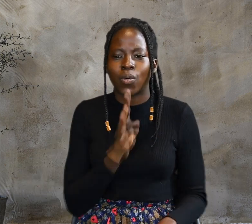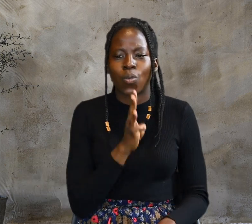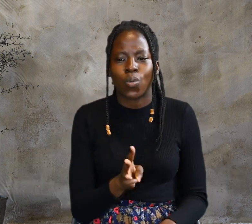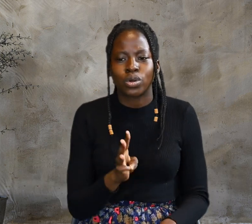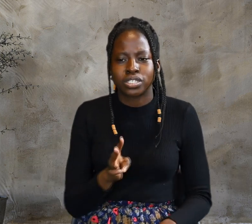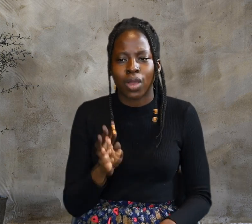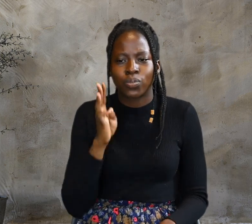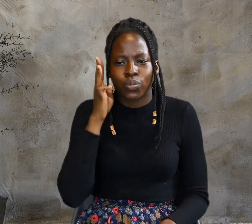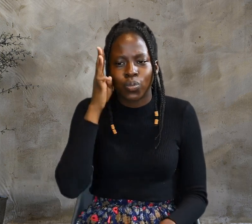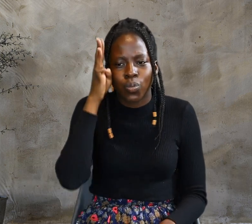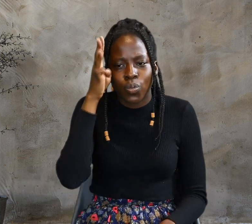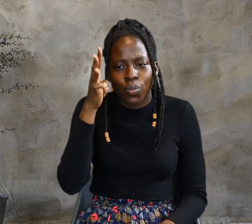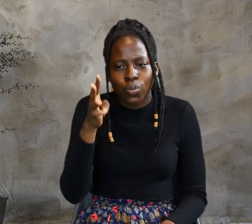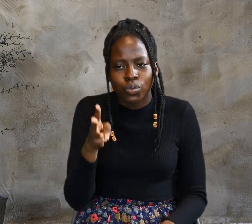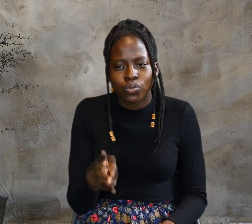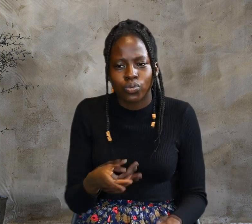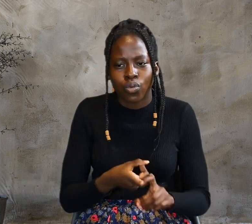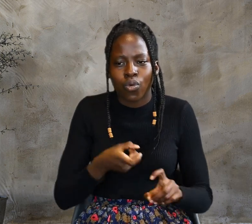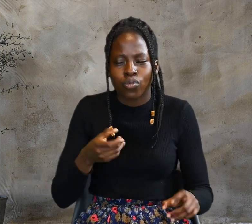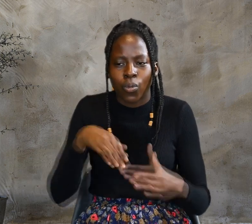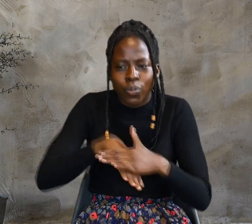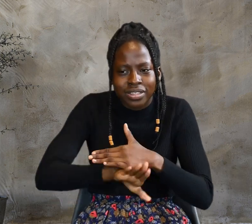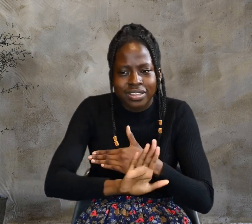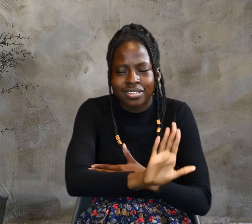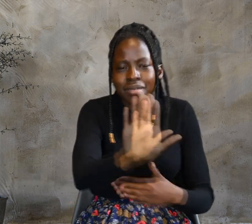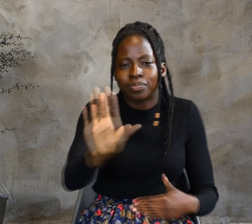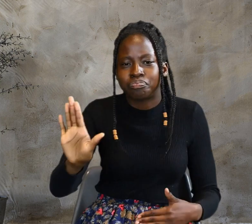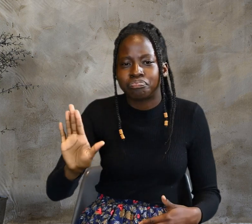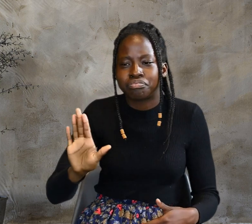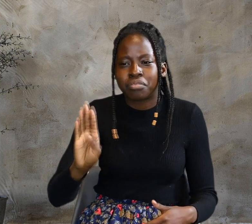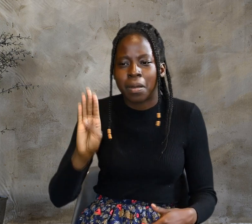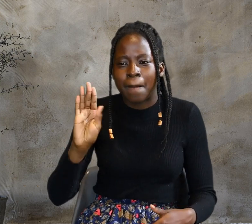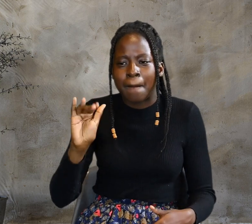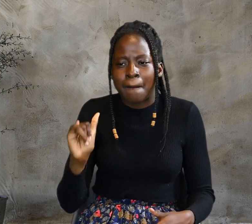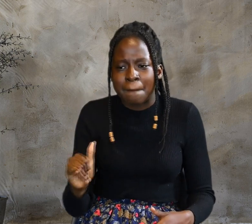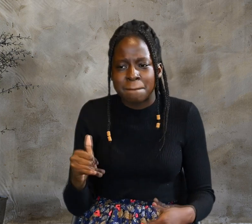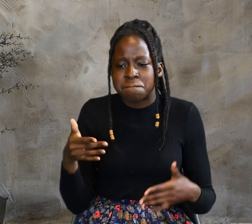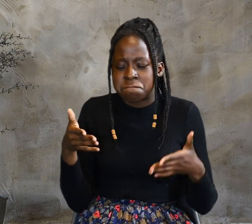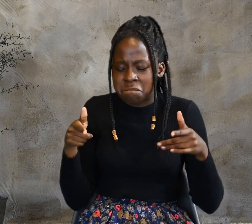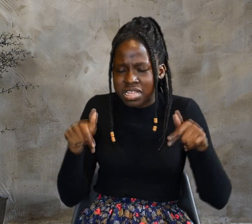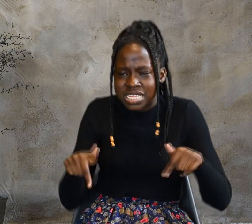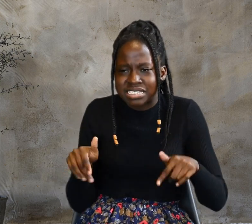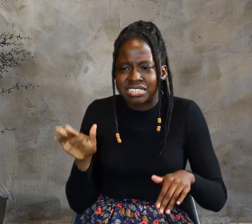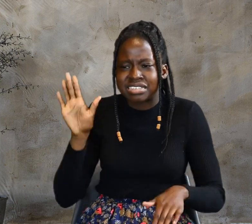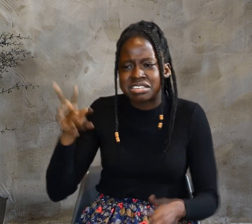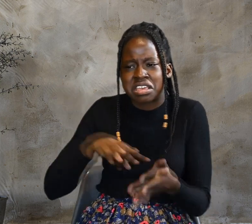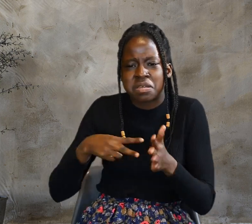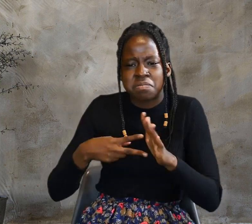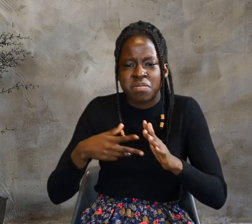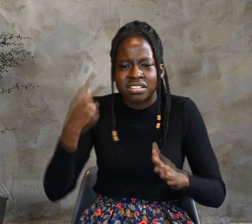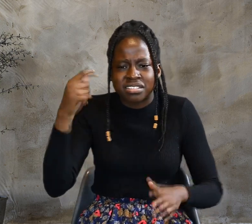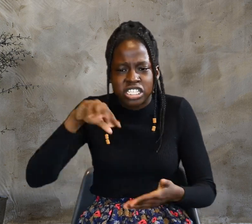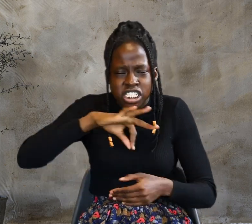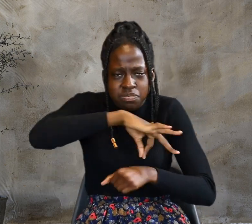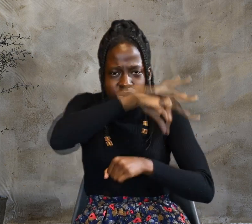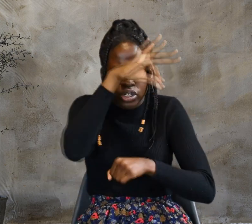water will flow from within them. By this he meant the Spirit,